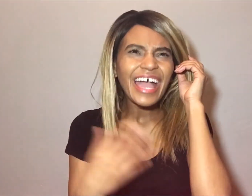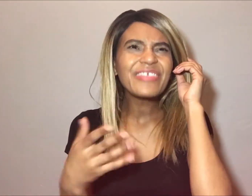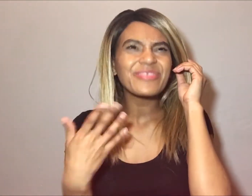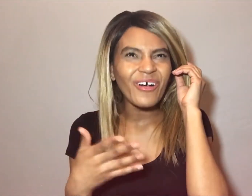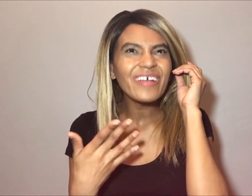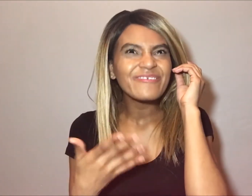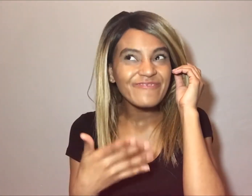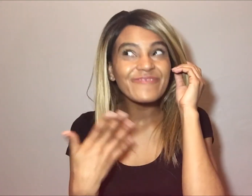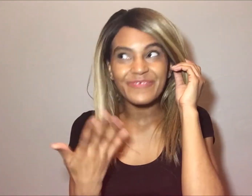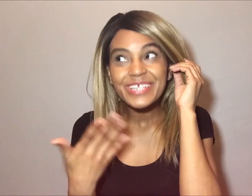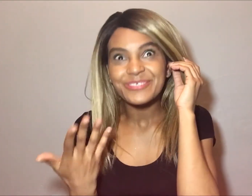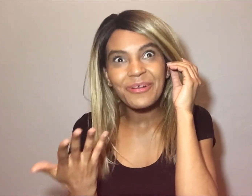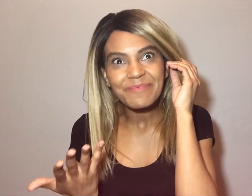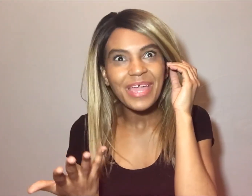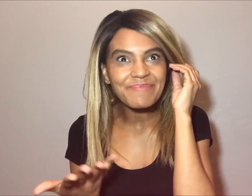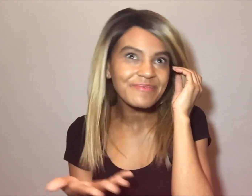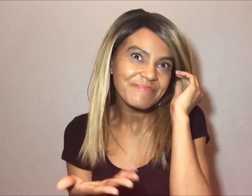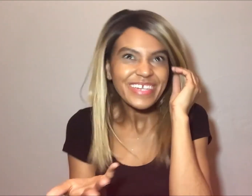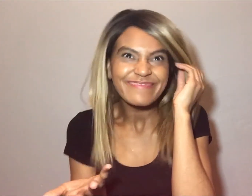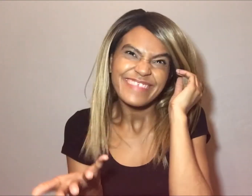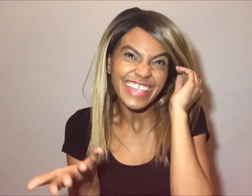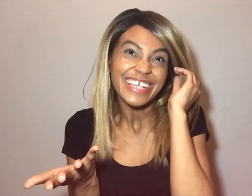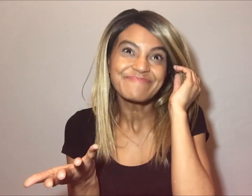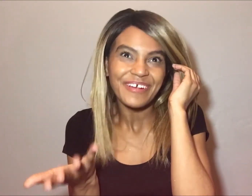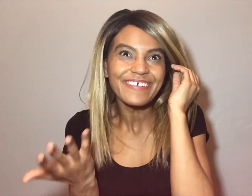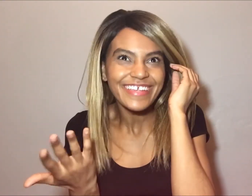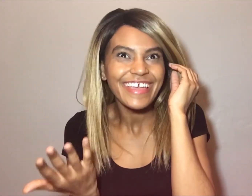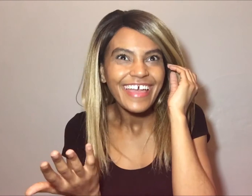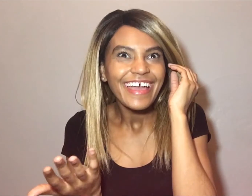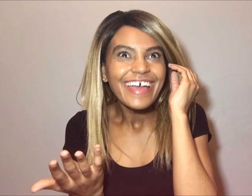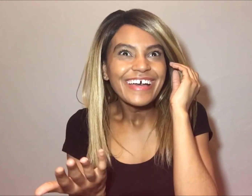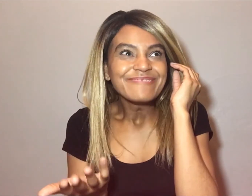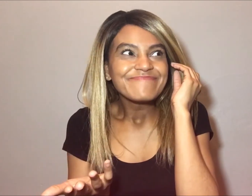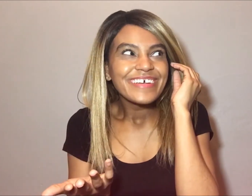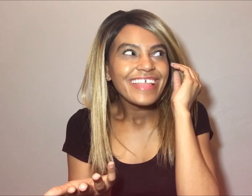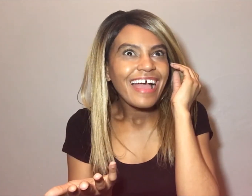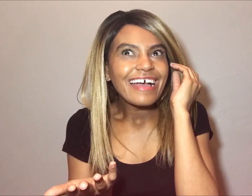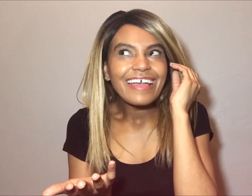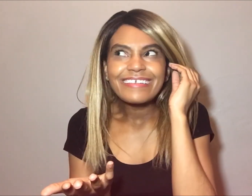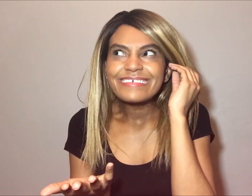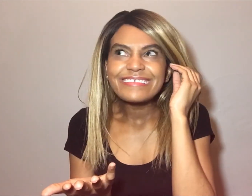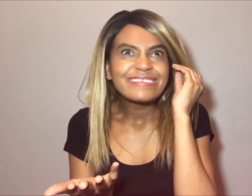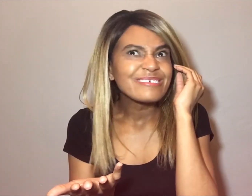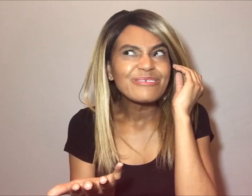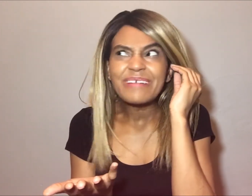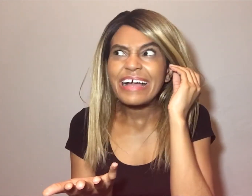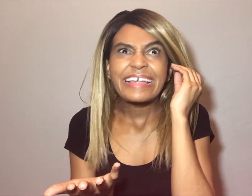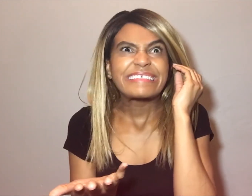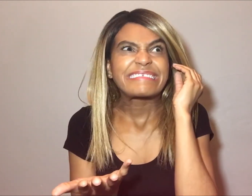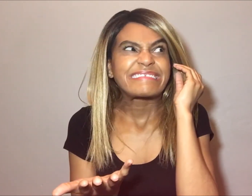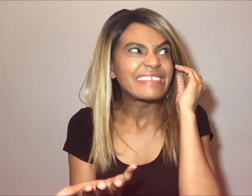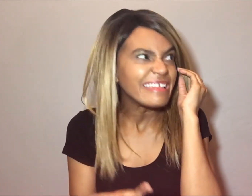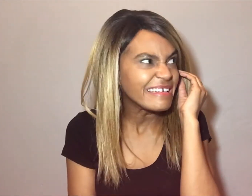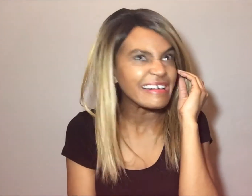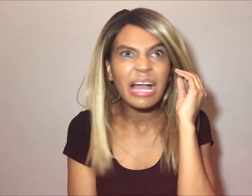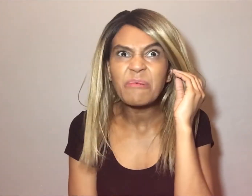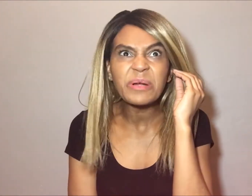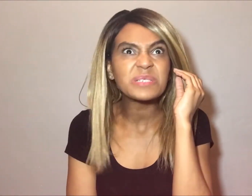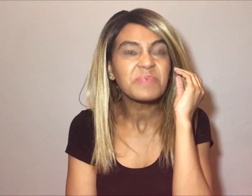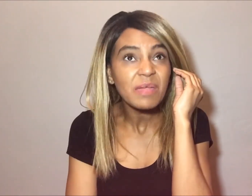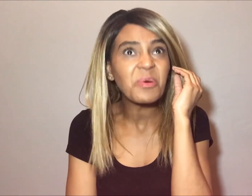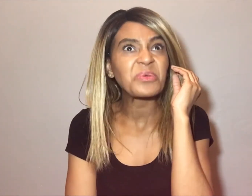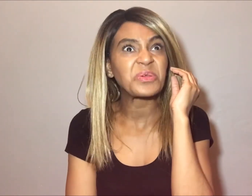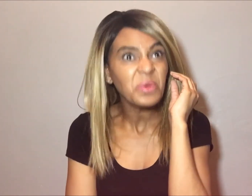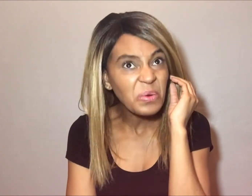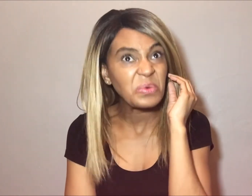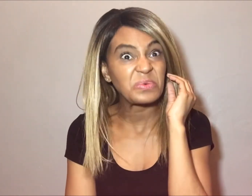I thought free toilet paper would be a nice perk, but I had no idea how